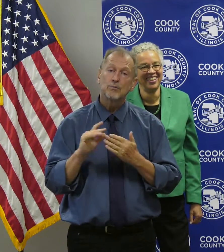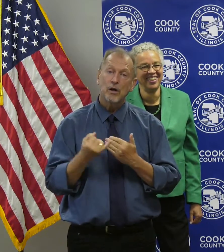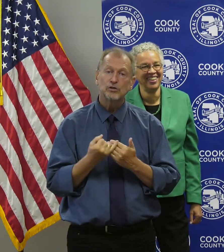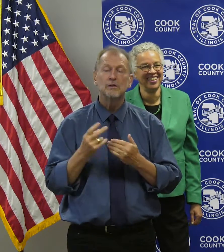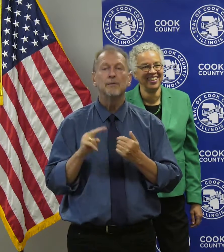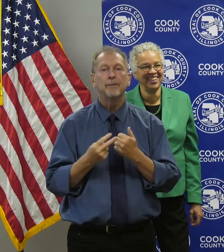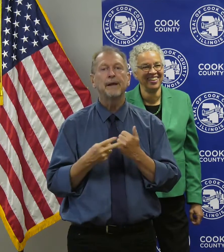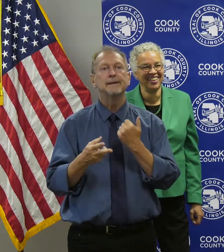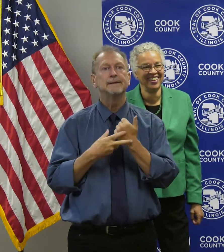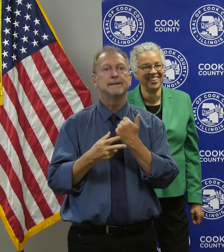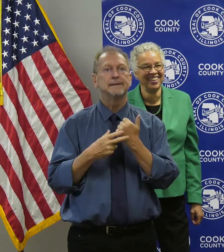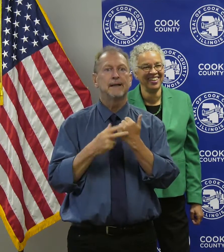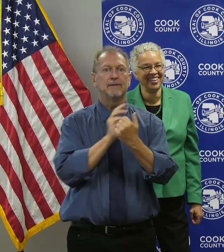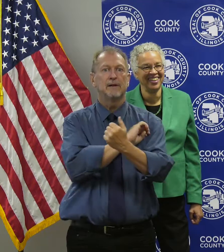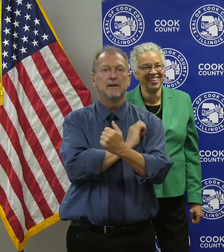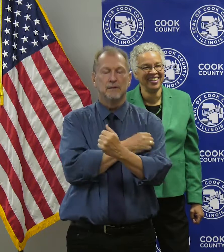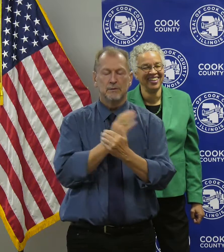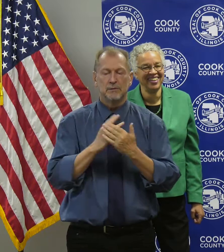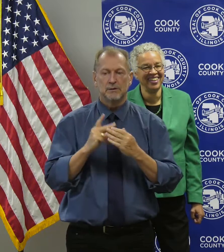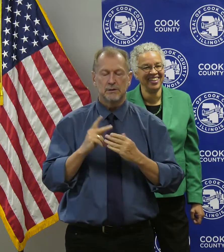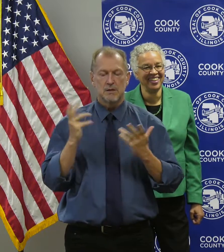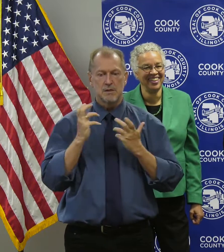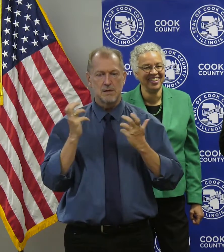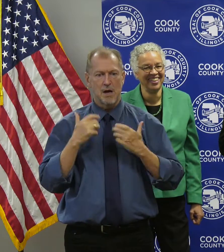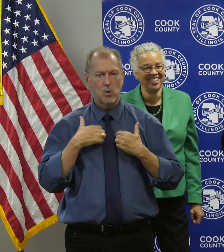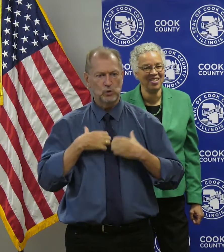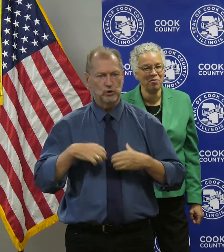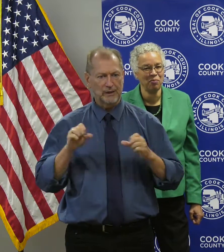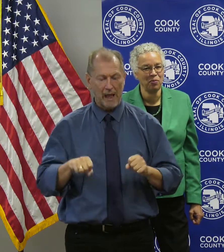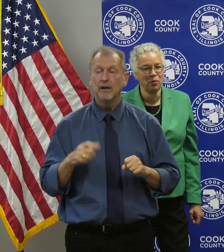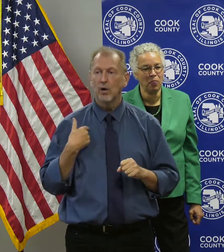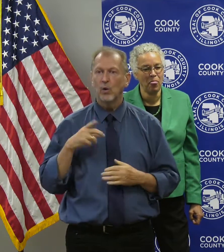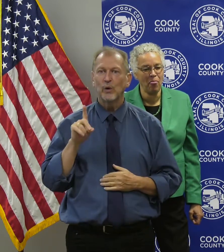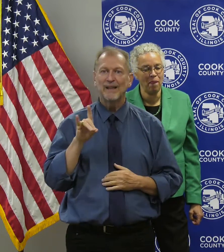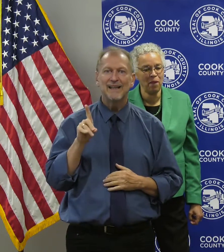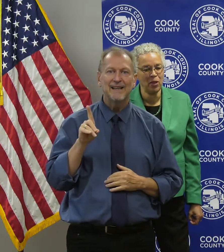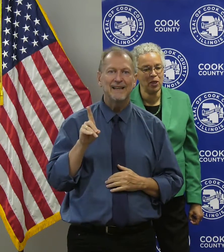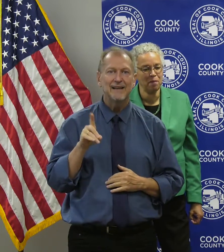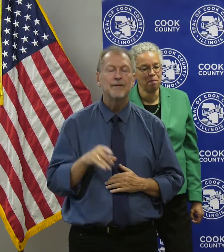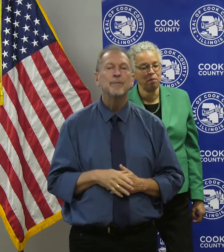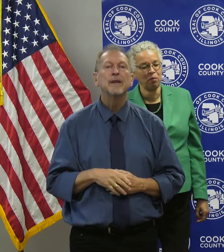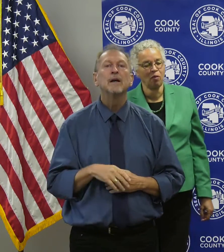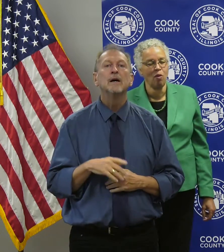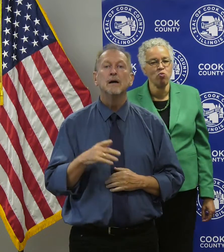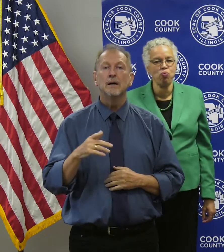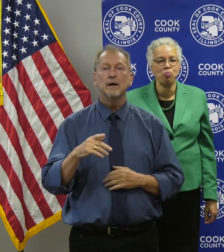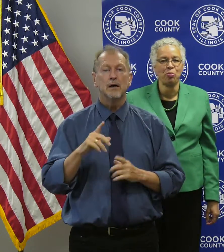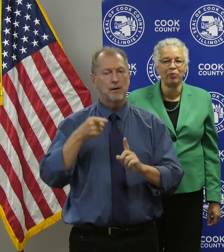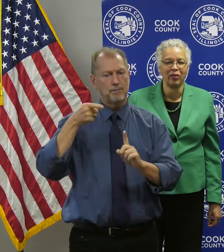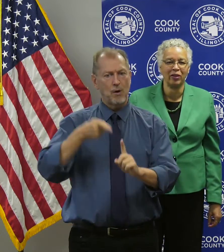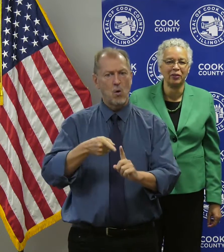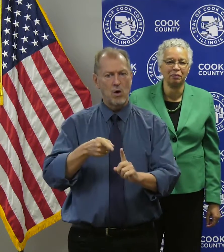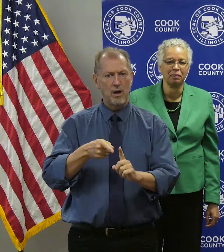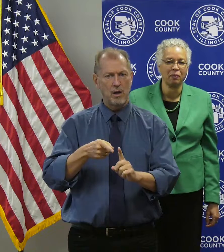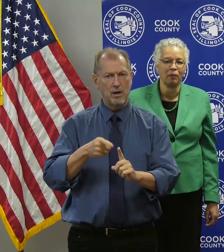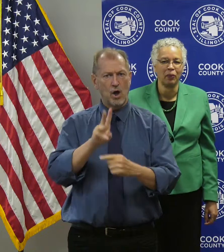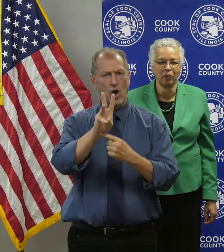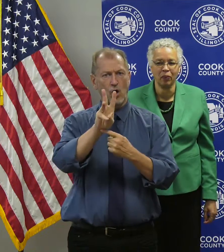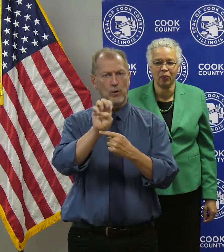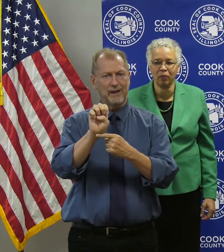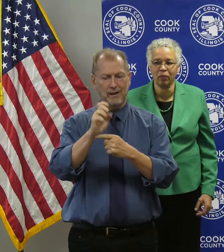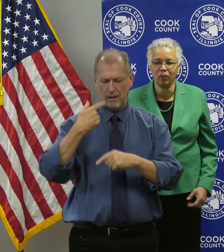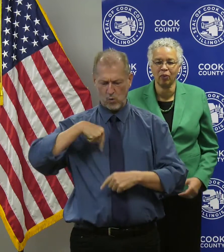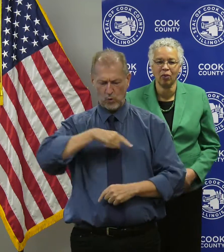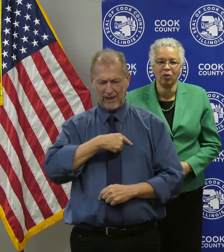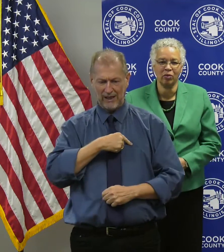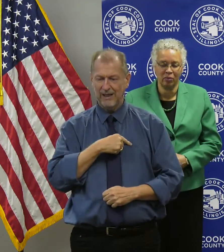like me go, whoa, I wish we could do that. And you know what? We did do that. We is the key word in all of this. None of this could have happened without